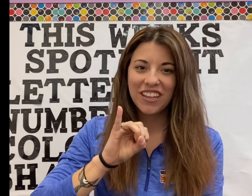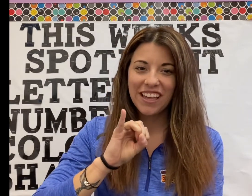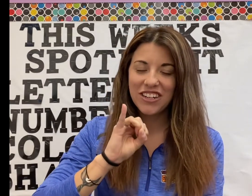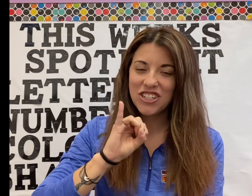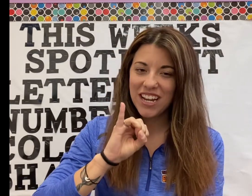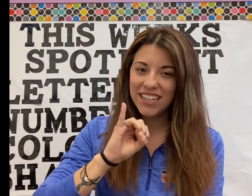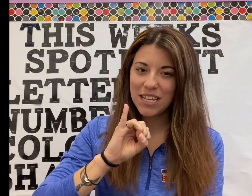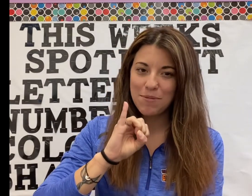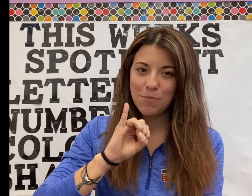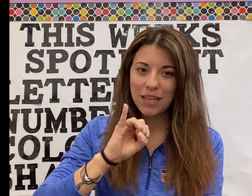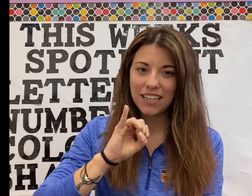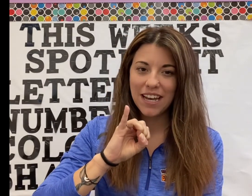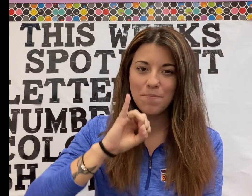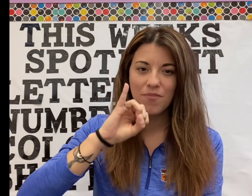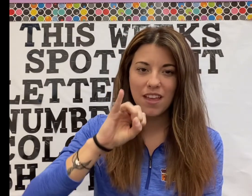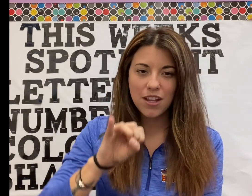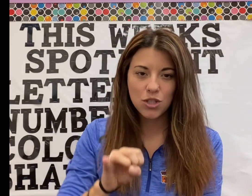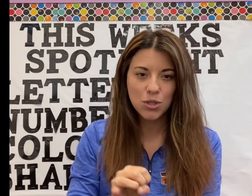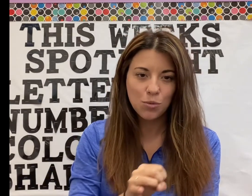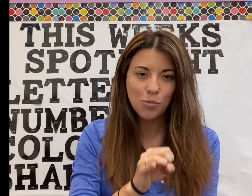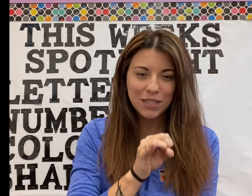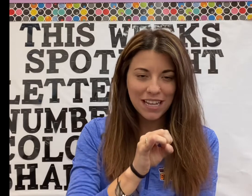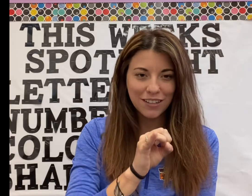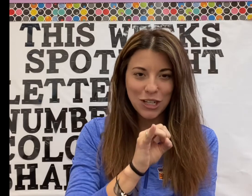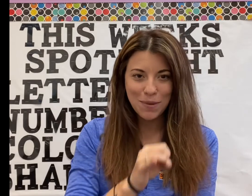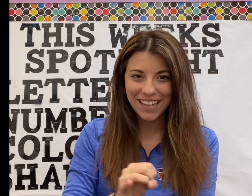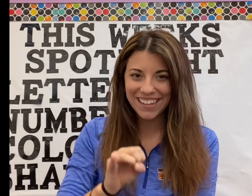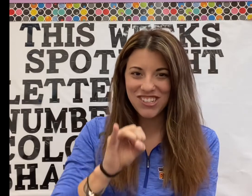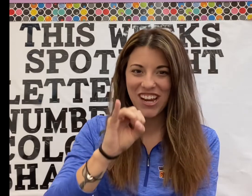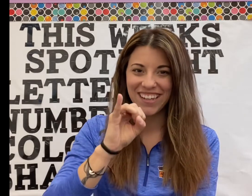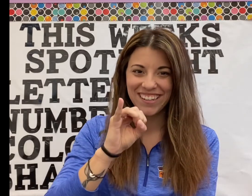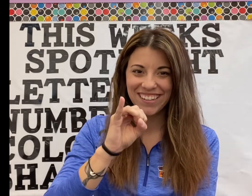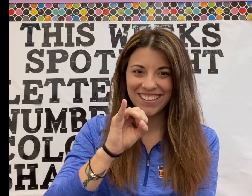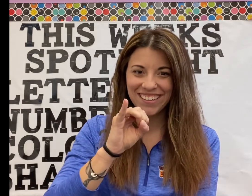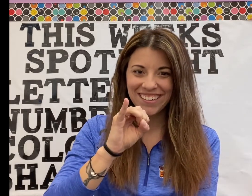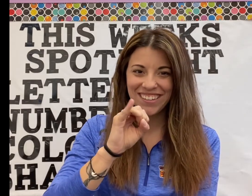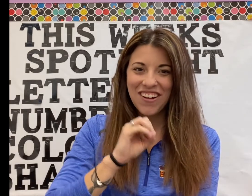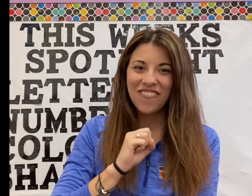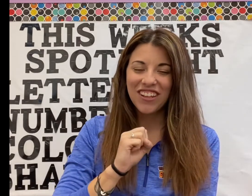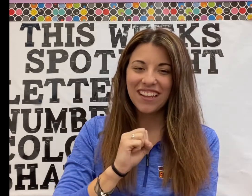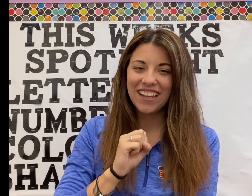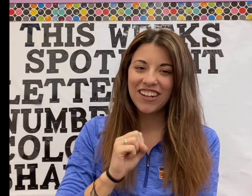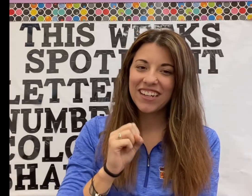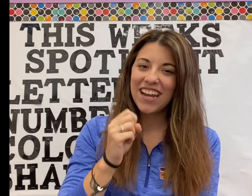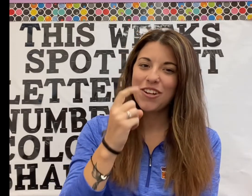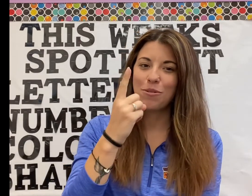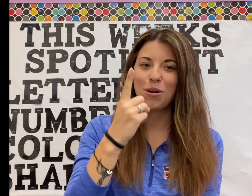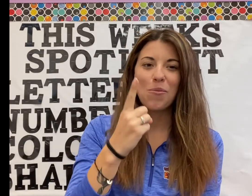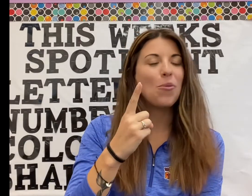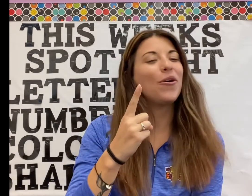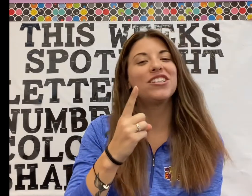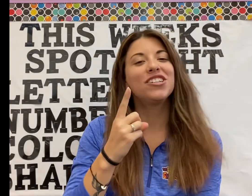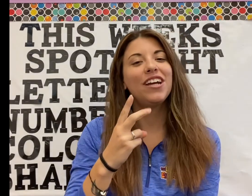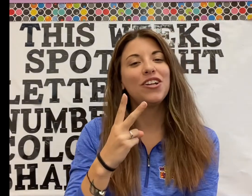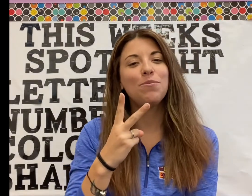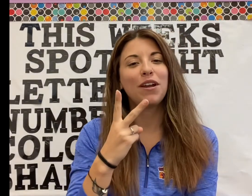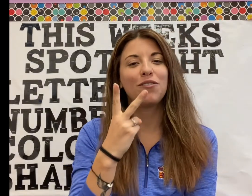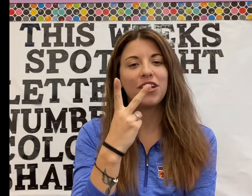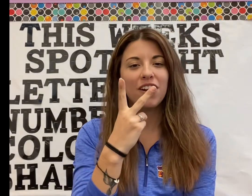the letter J, keep your pinky up and swoop it down like you're making a J. For the letter K, you wanna put up your pointer and your middle finger and